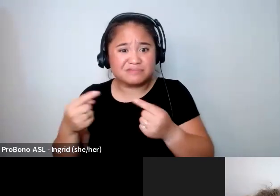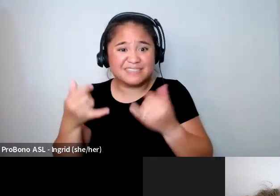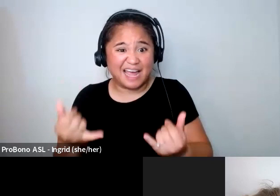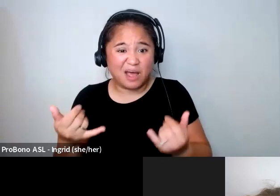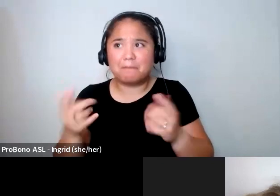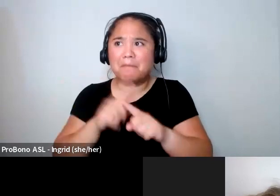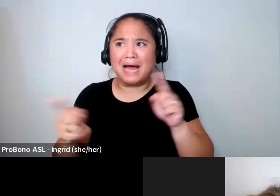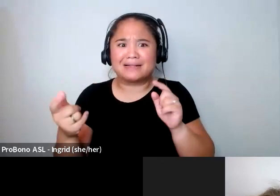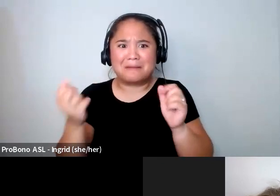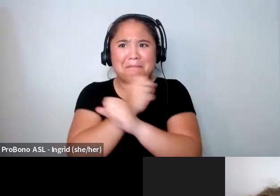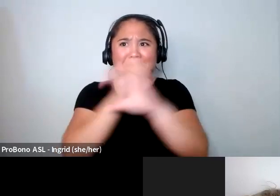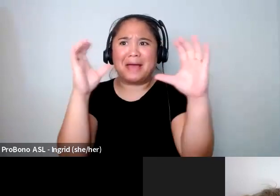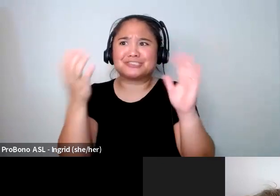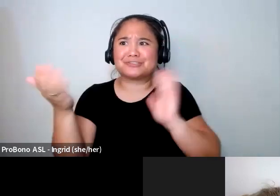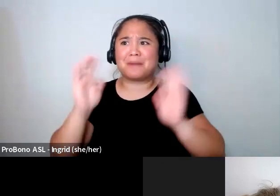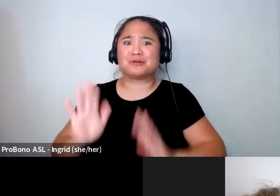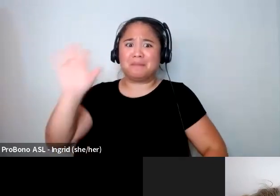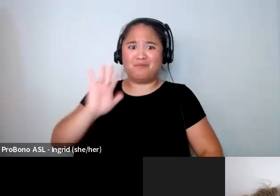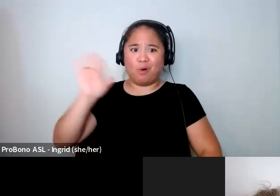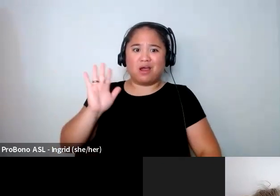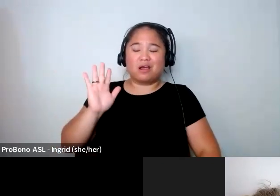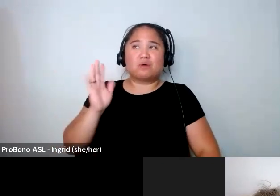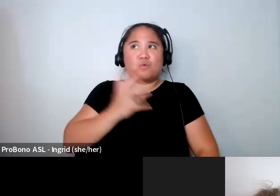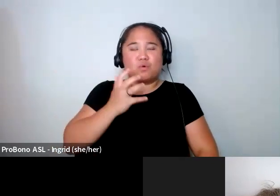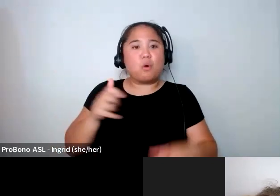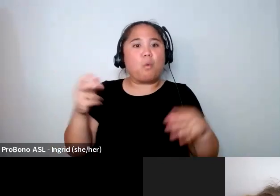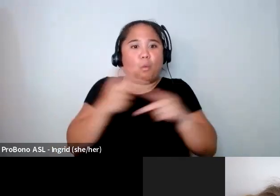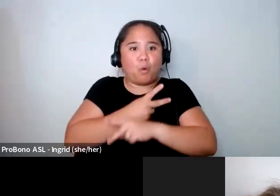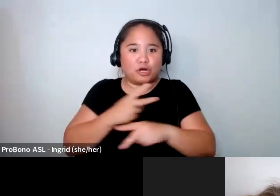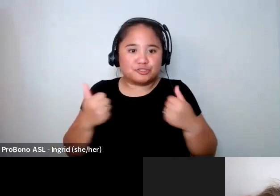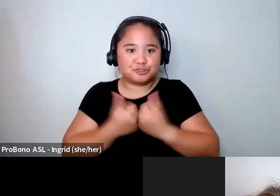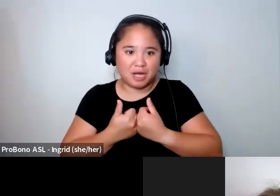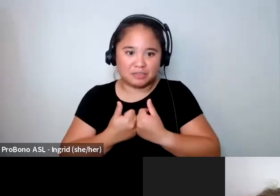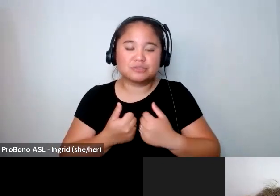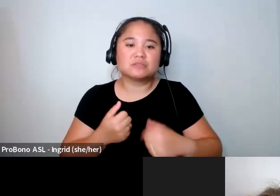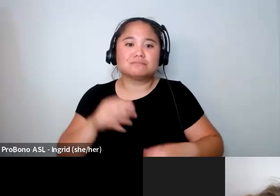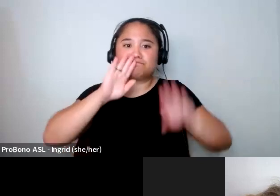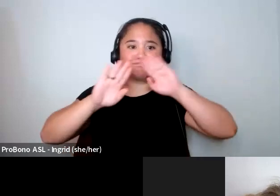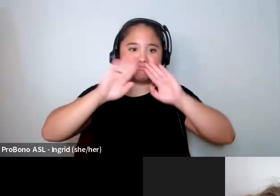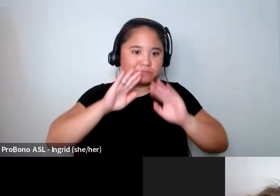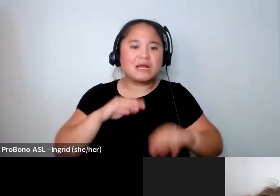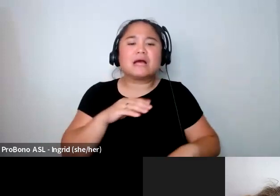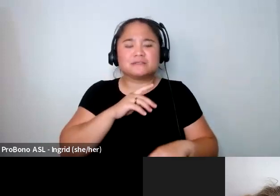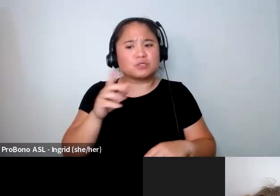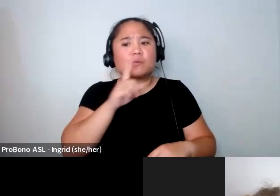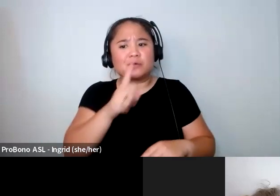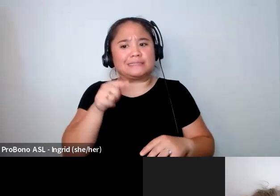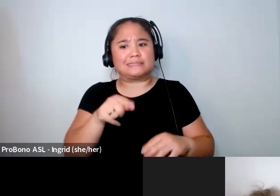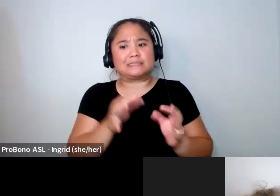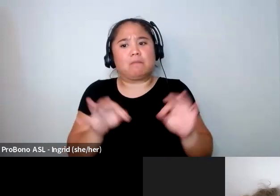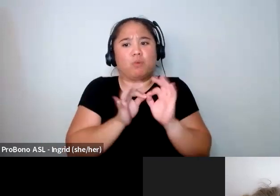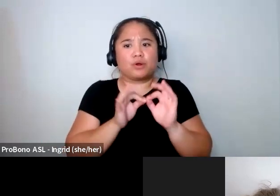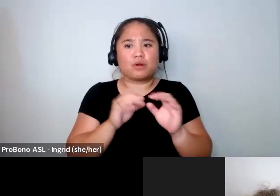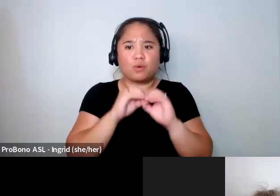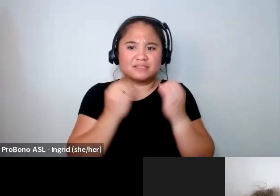the day when it all began like it it was much more challenging I'd imagine and so it's just such an important organization and I feel super